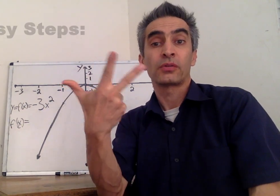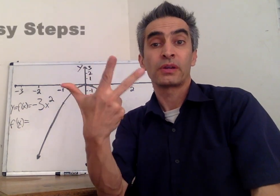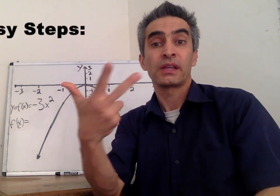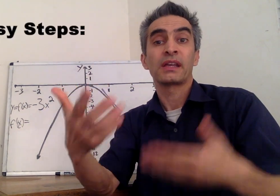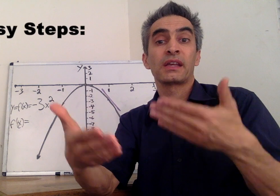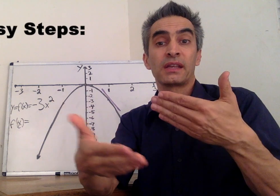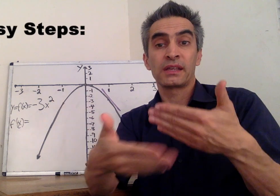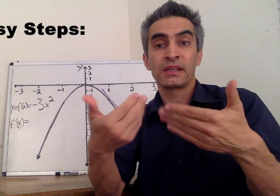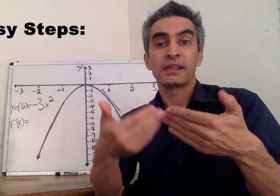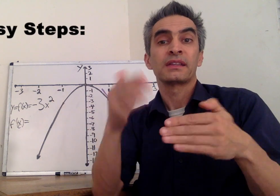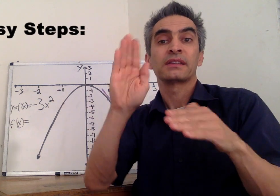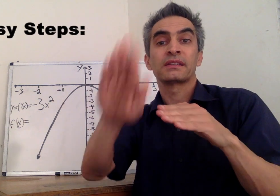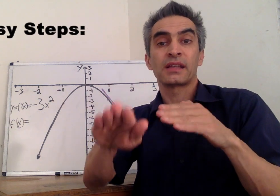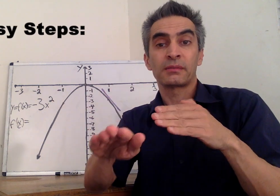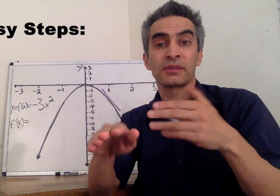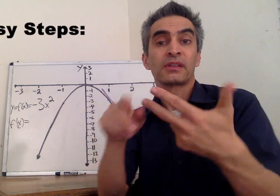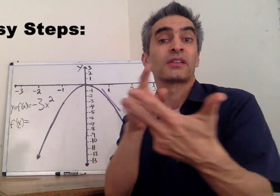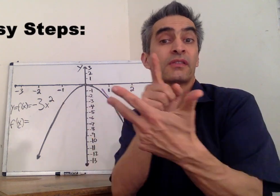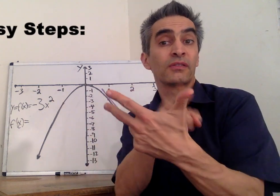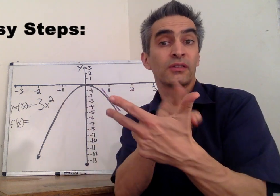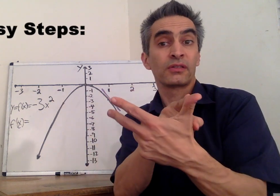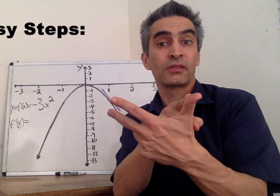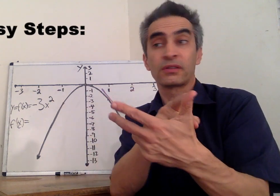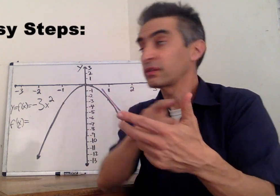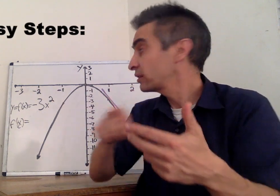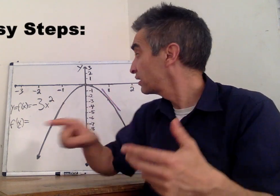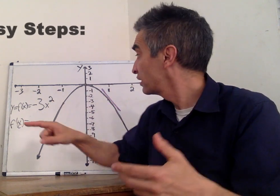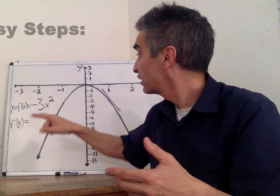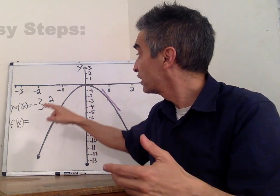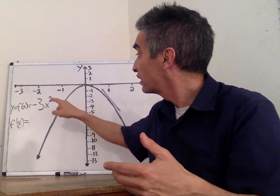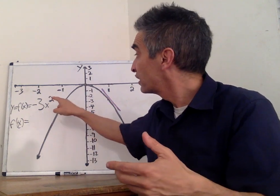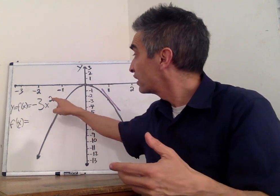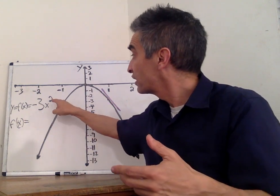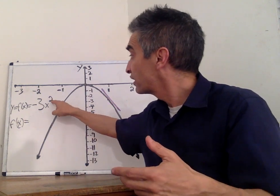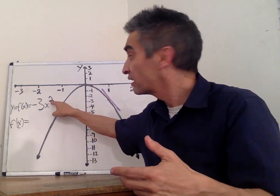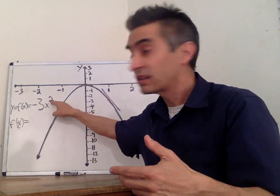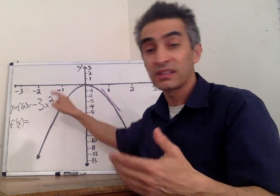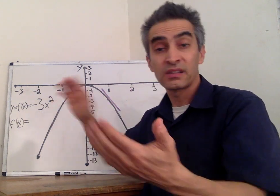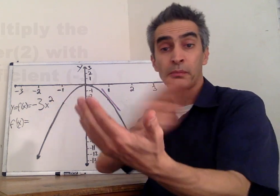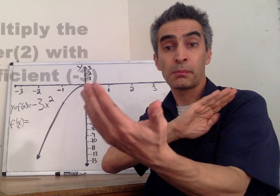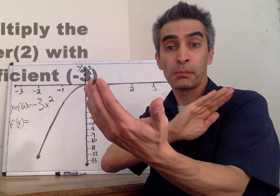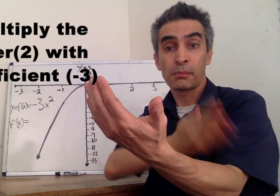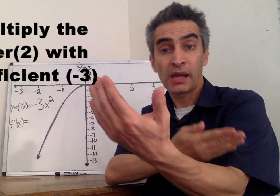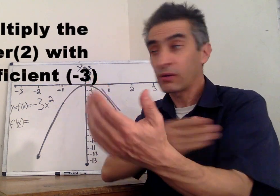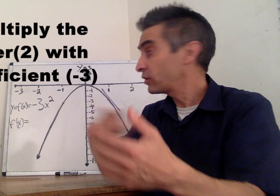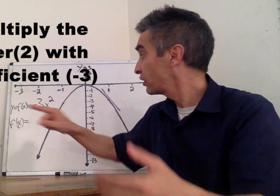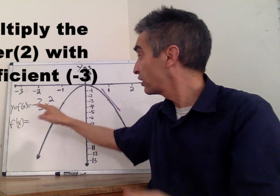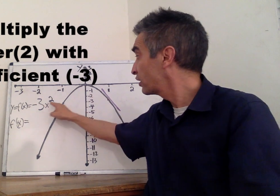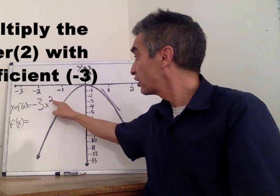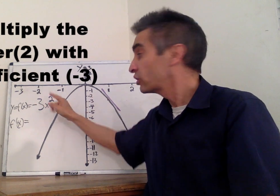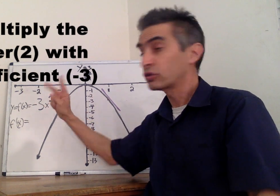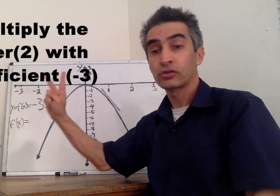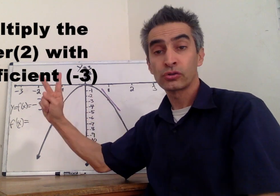with three easy steps. First, multiply